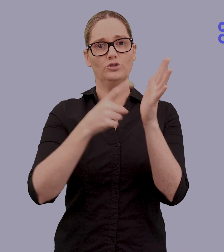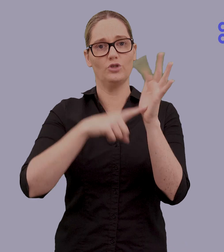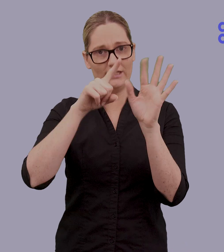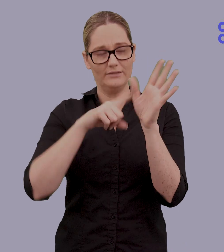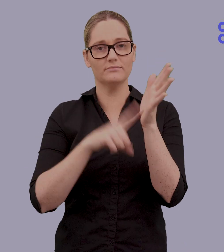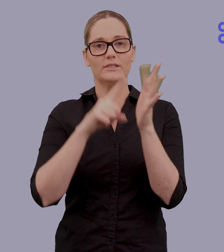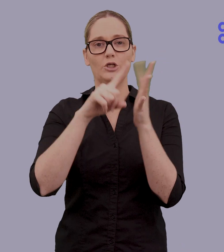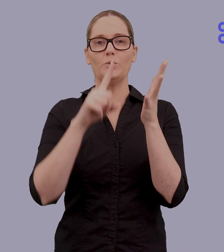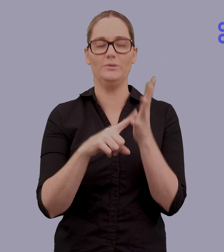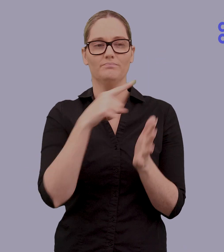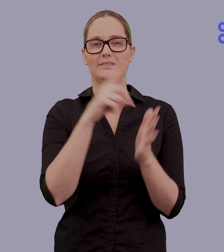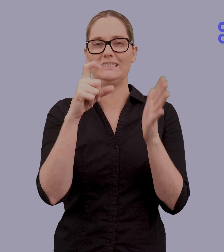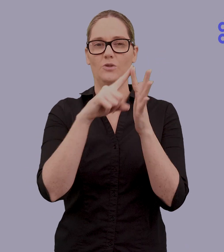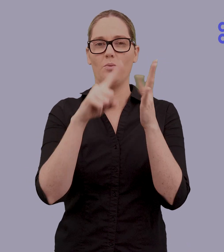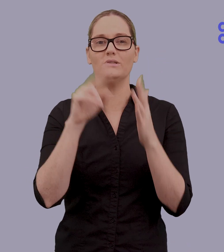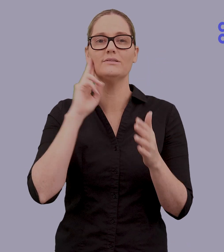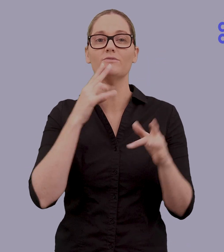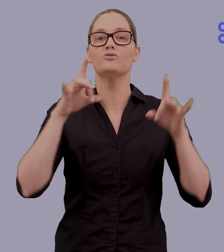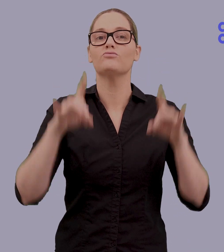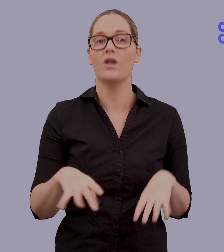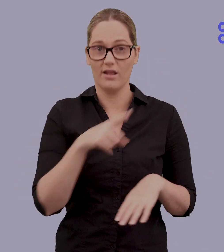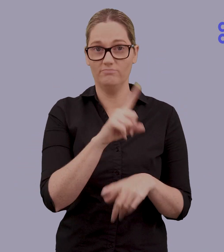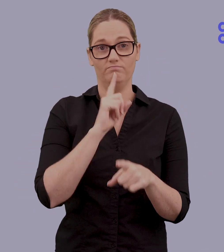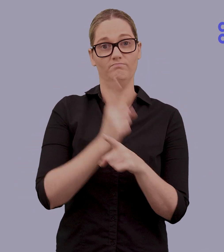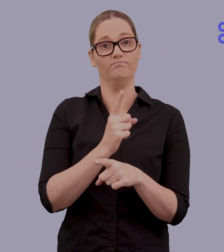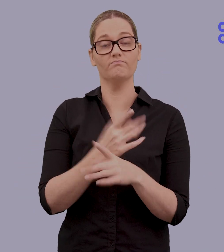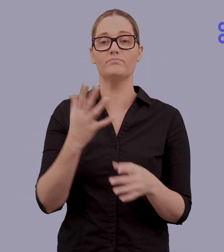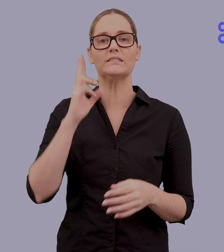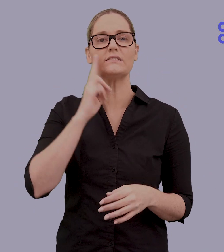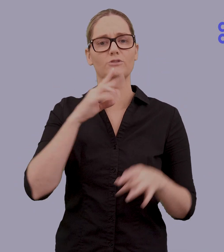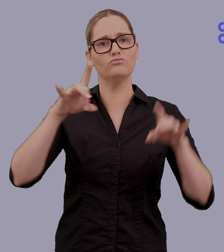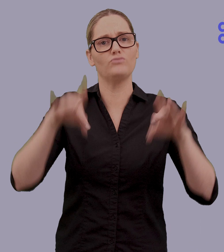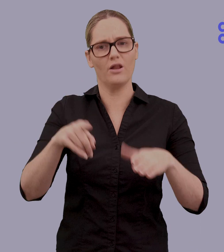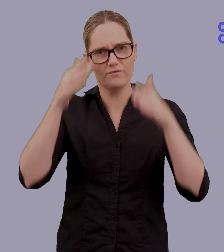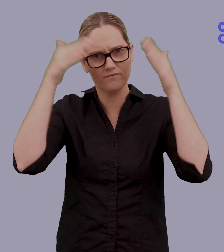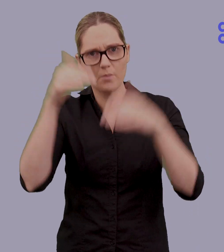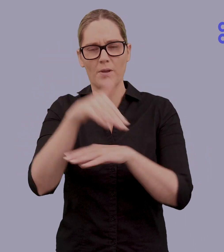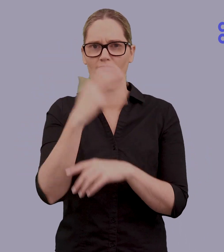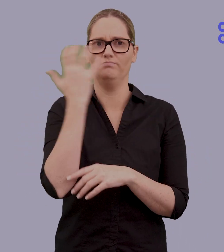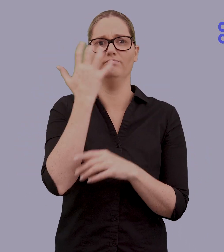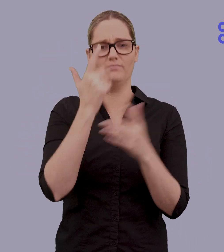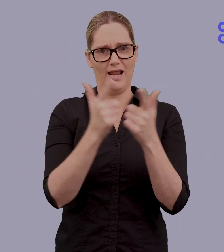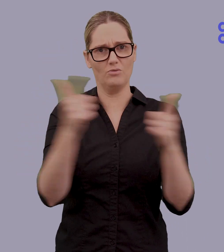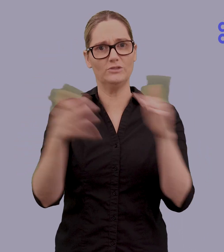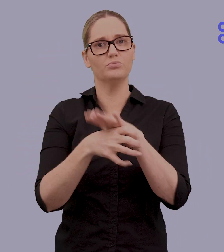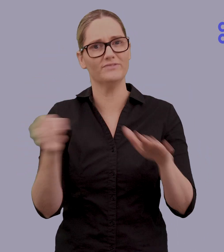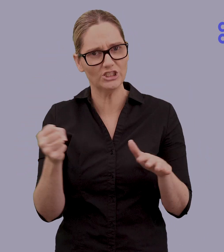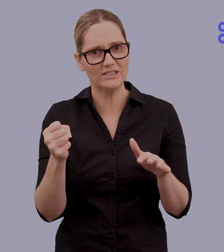of Deaf Australia, says that Deaf Australia is focusing on the epidemic of language deprivation and